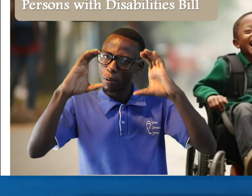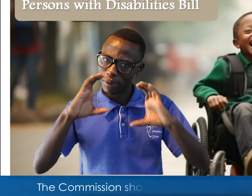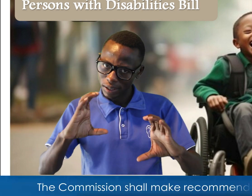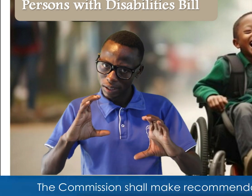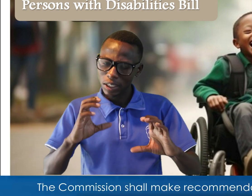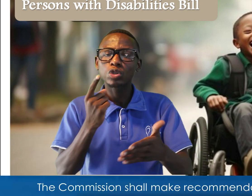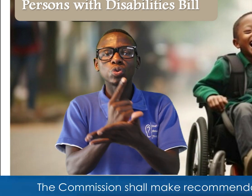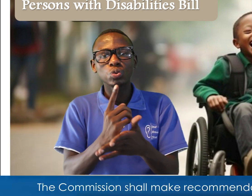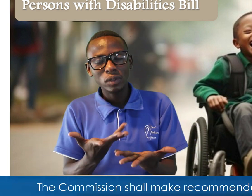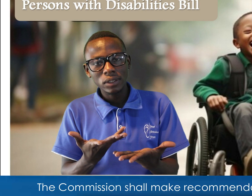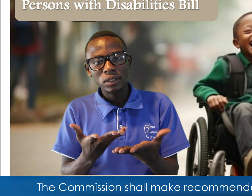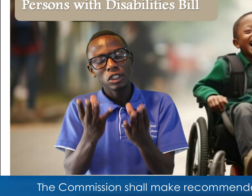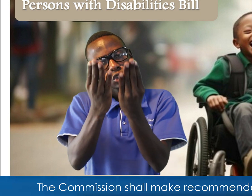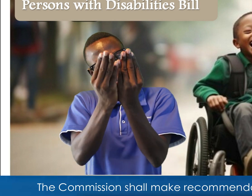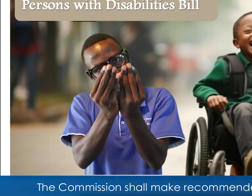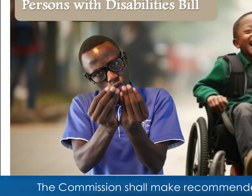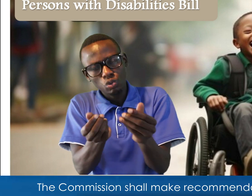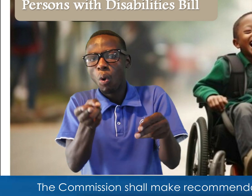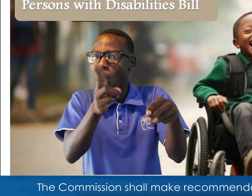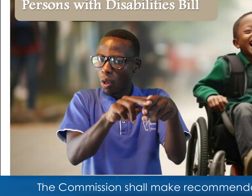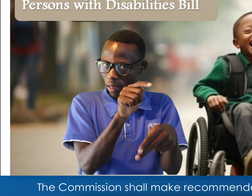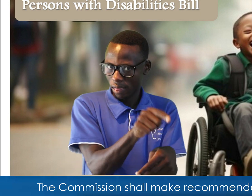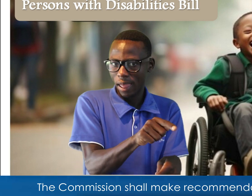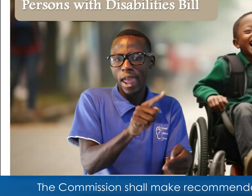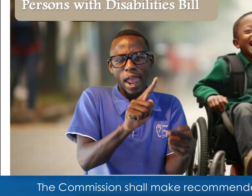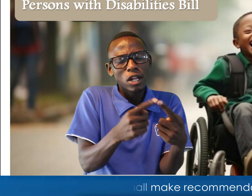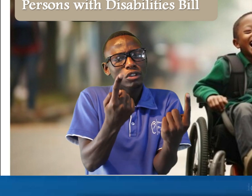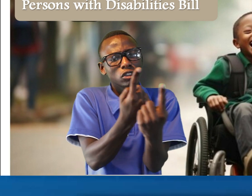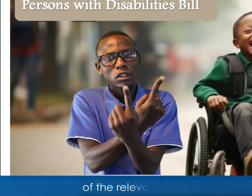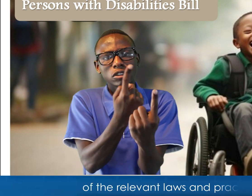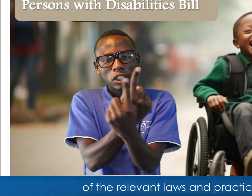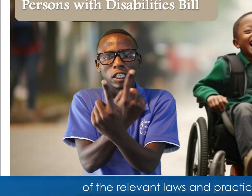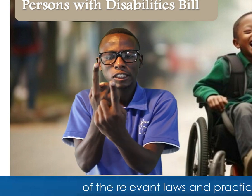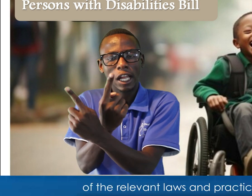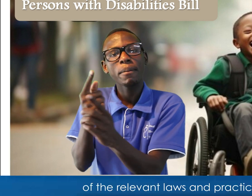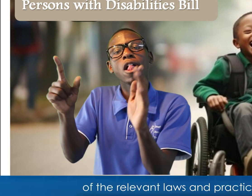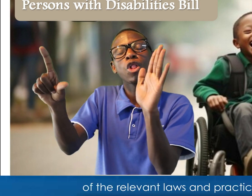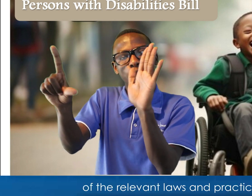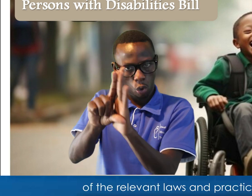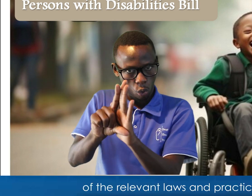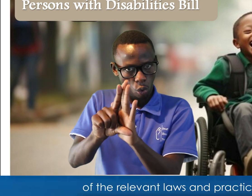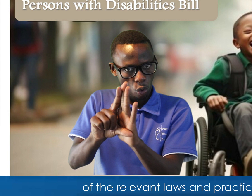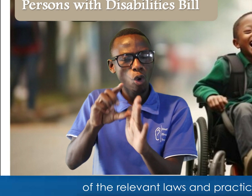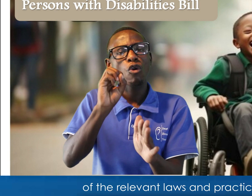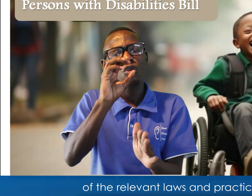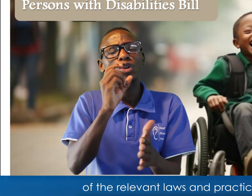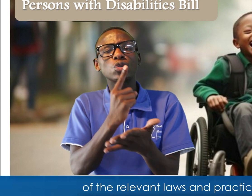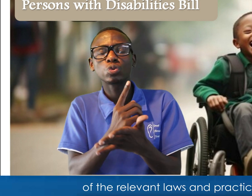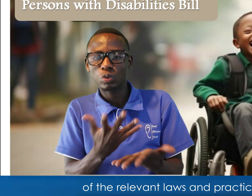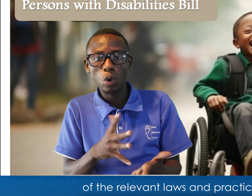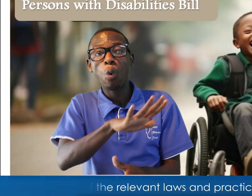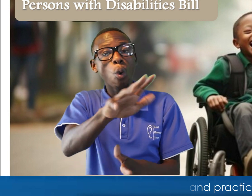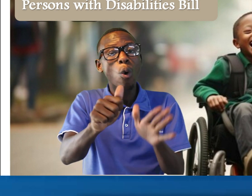others. The Commission shall make recommendations for the amendment of the relevant laws and practices